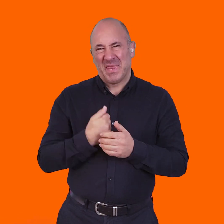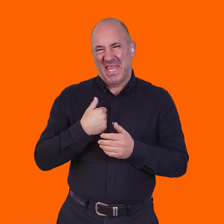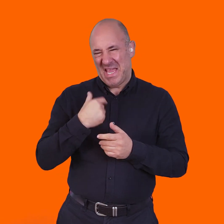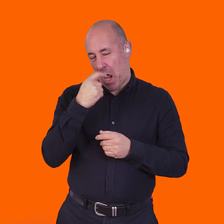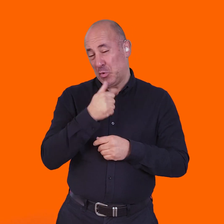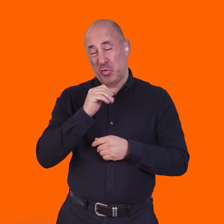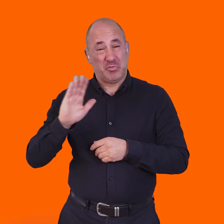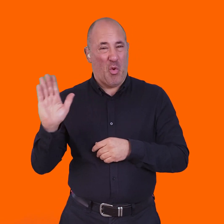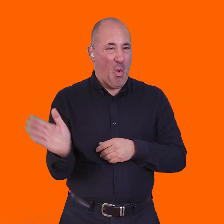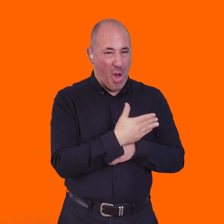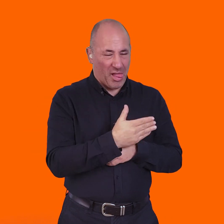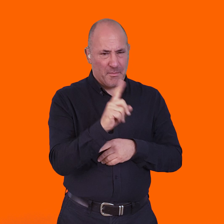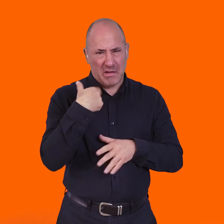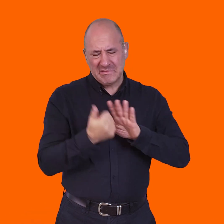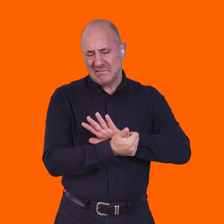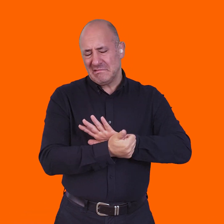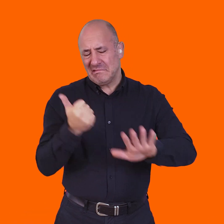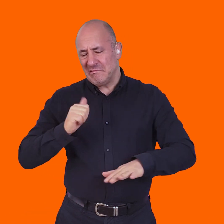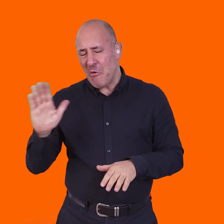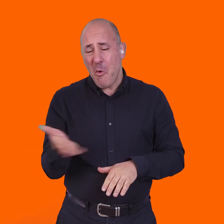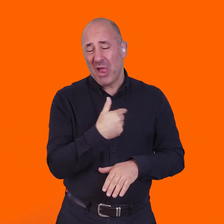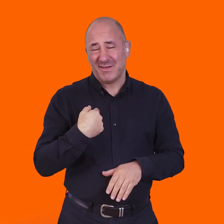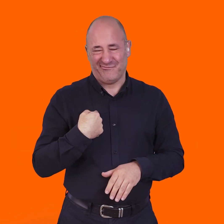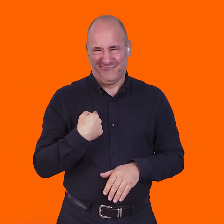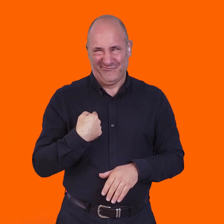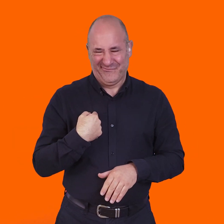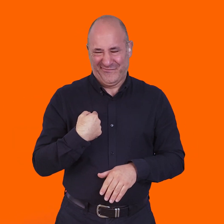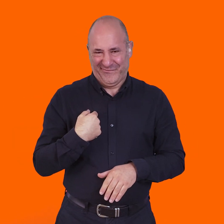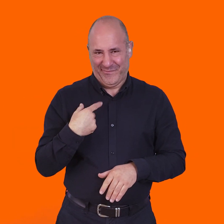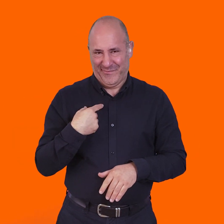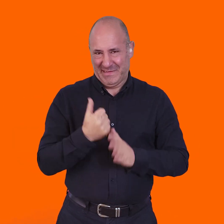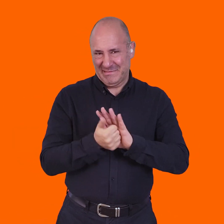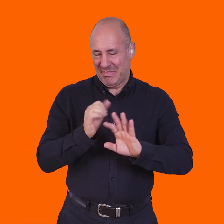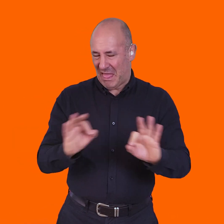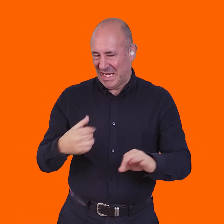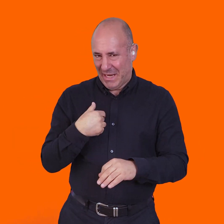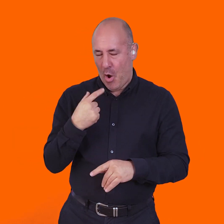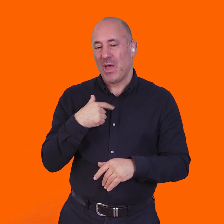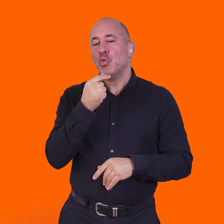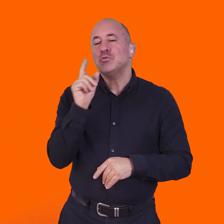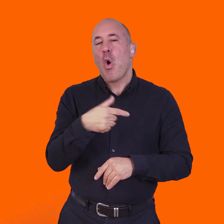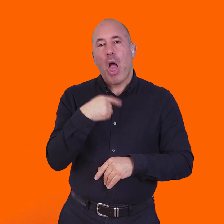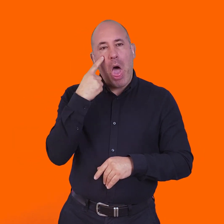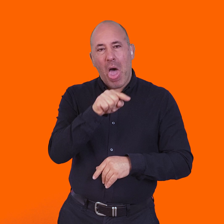playing instruments. I'm jack of all instruments and master of none of them. And